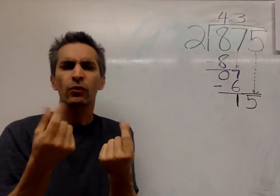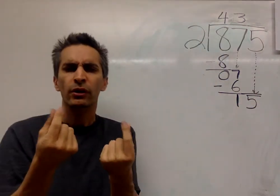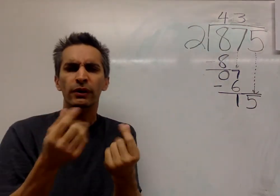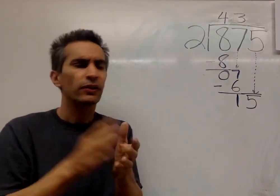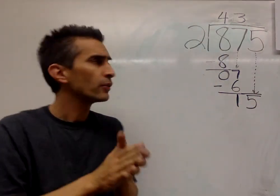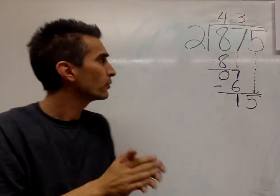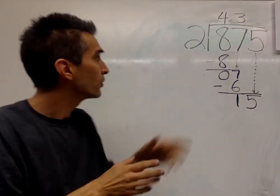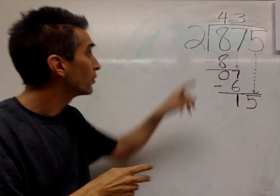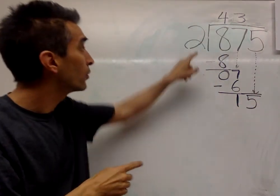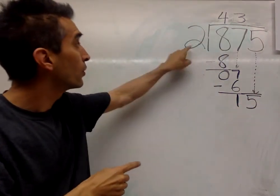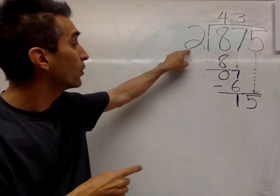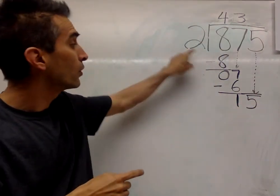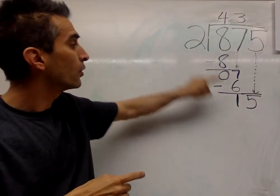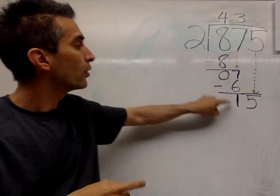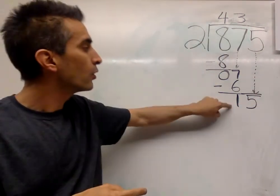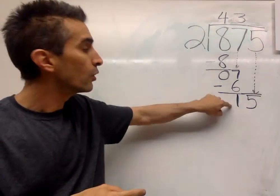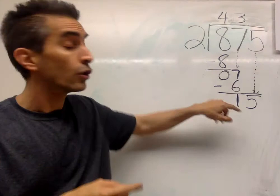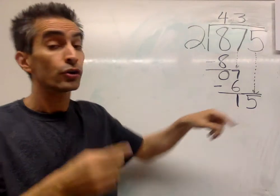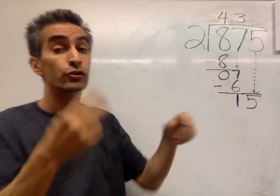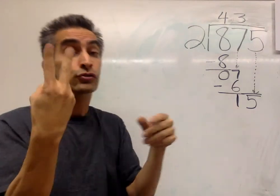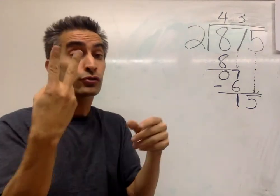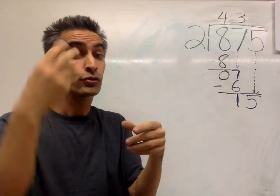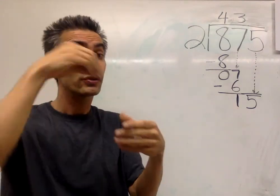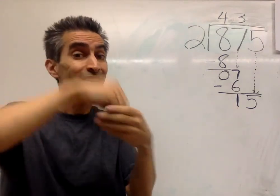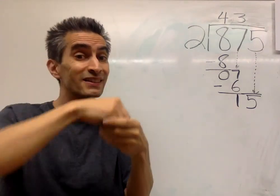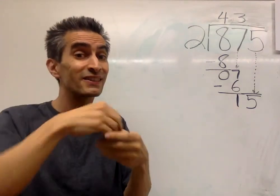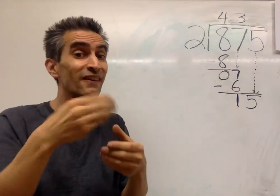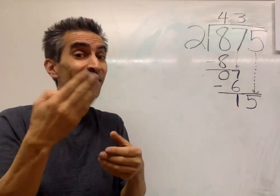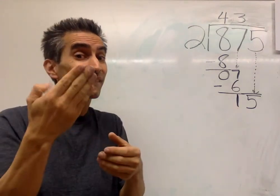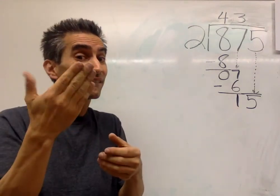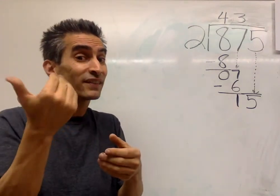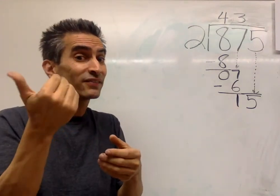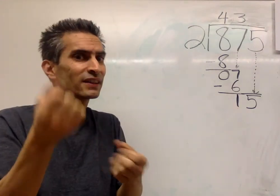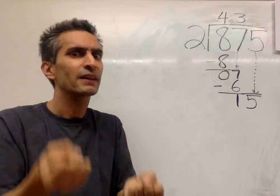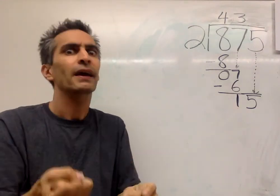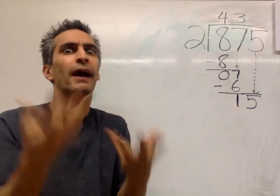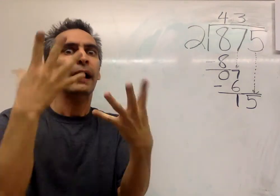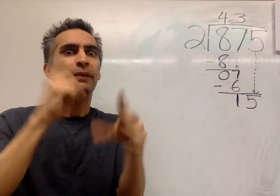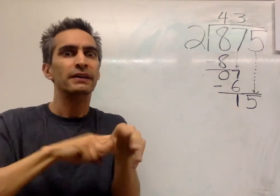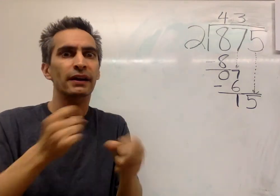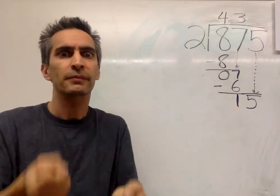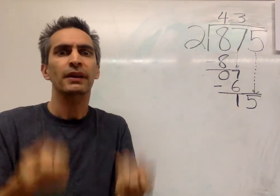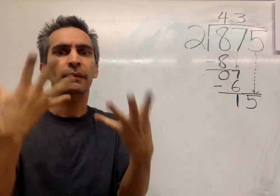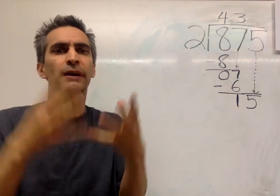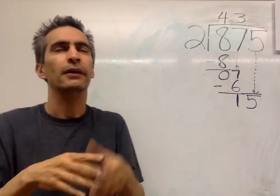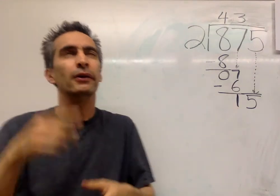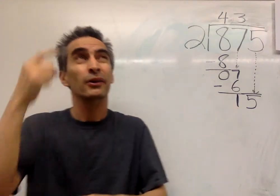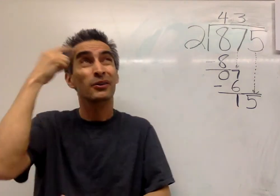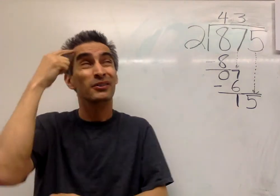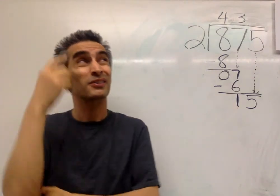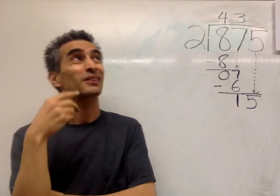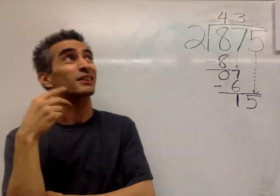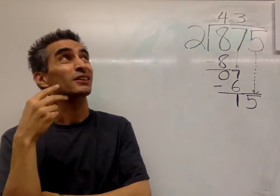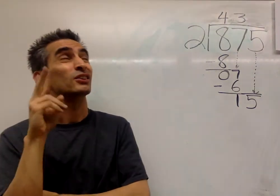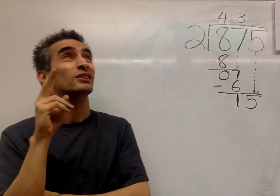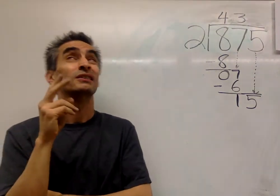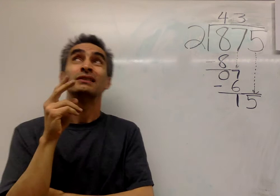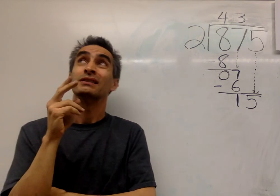Now, what do we do? Two and fifteen. Two goes into fifteen how many times? Let's think about this.